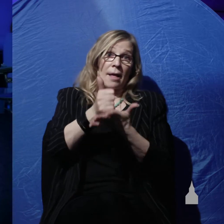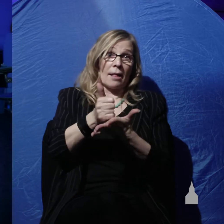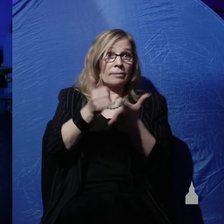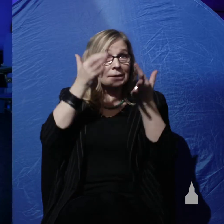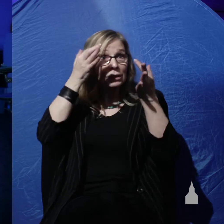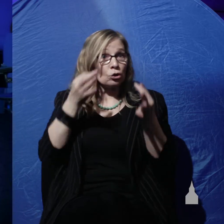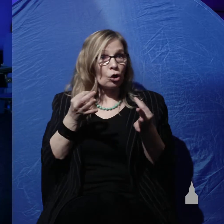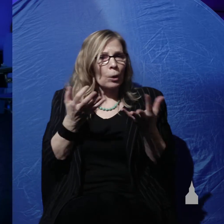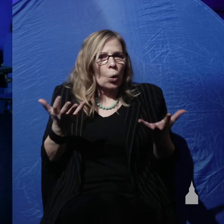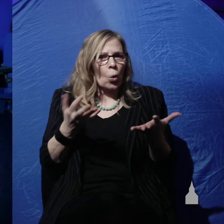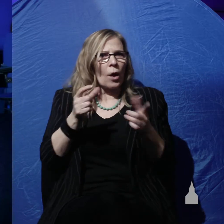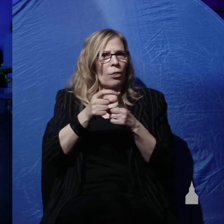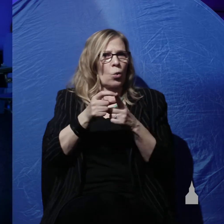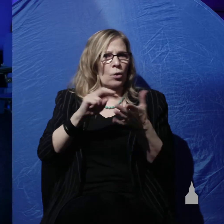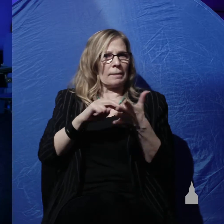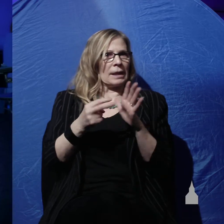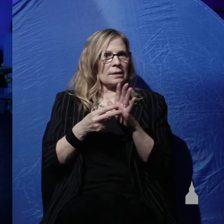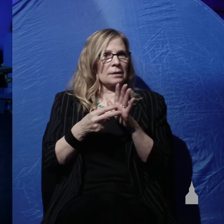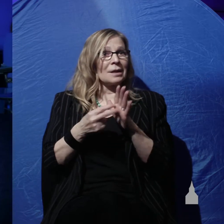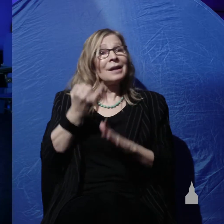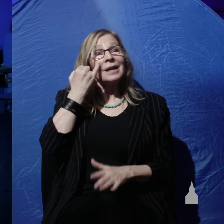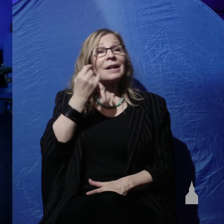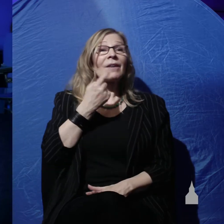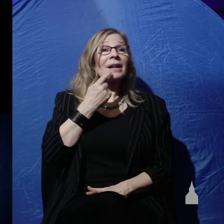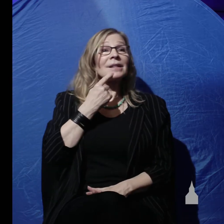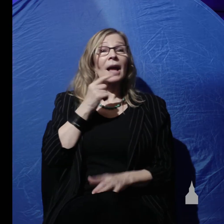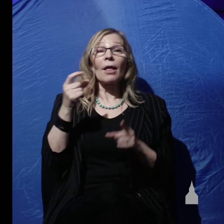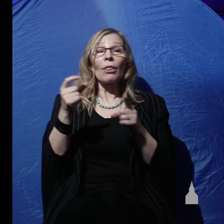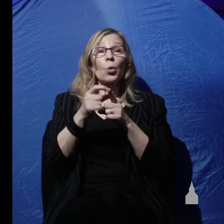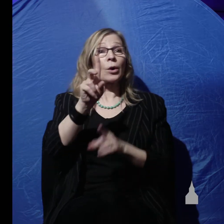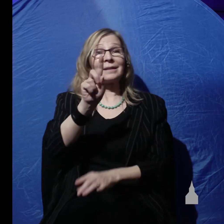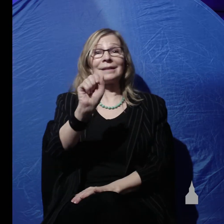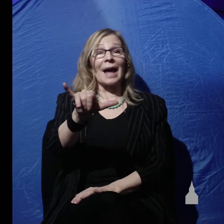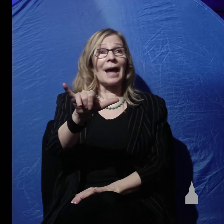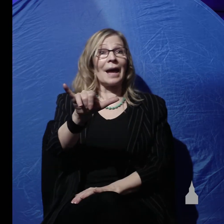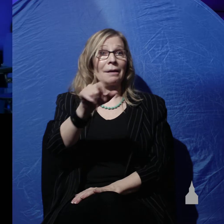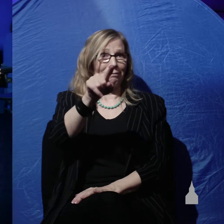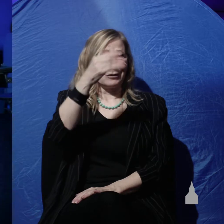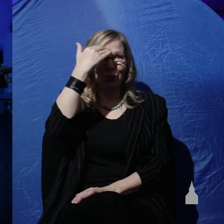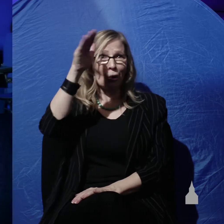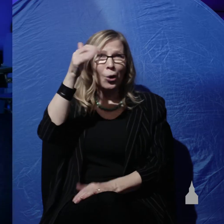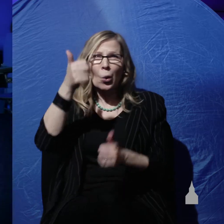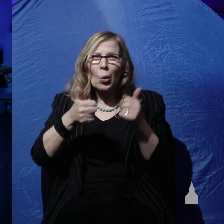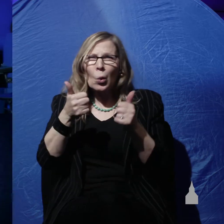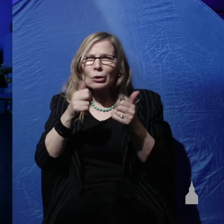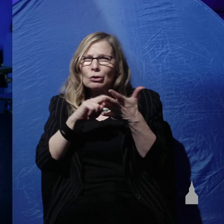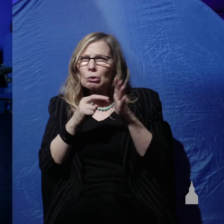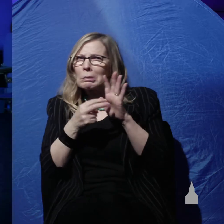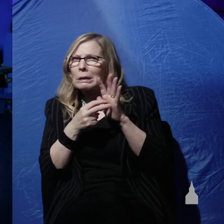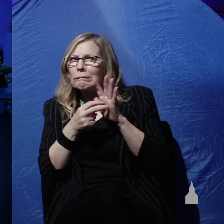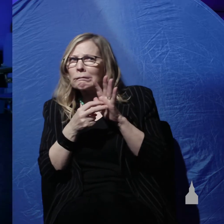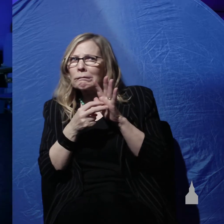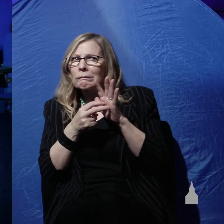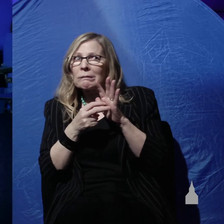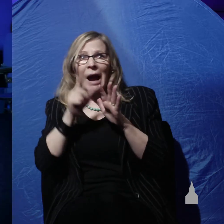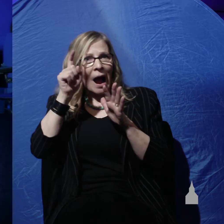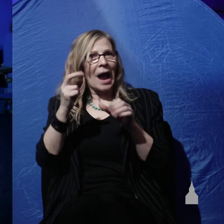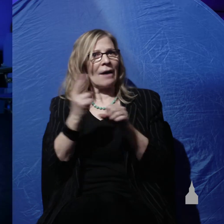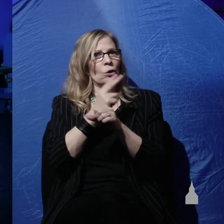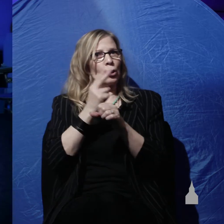of a word. If I just say the word day, you don't know what it means. I have to use it in context.